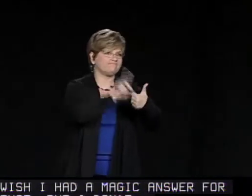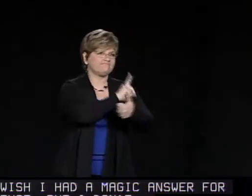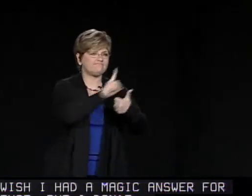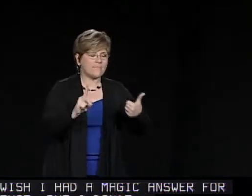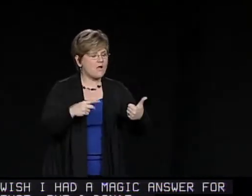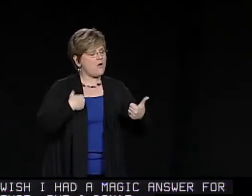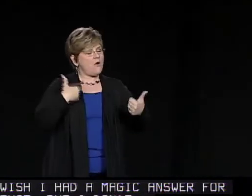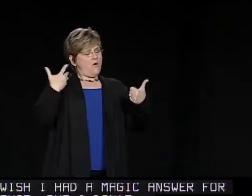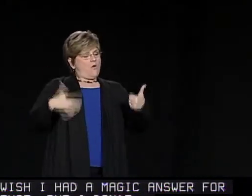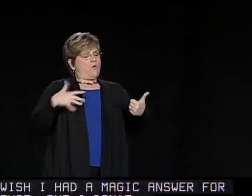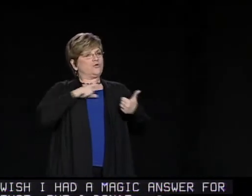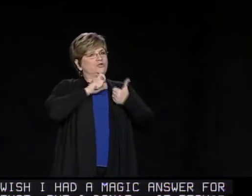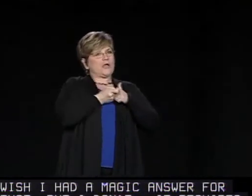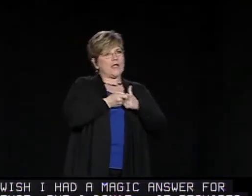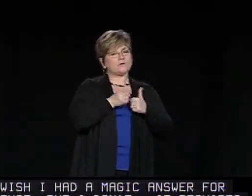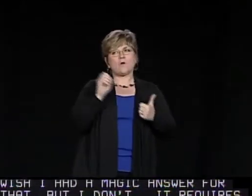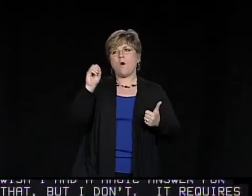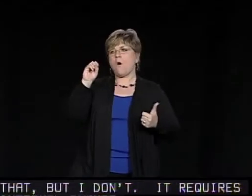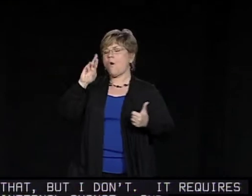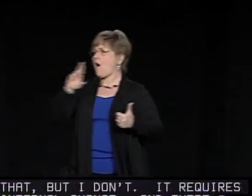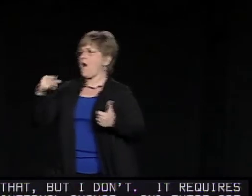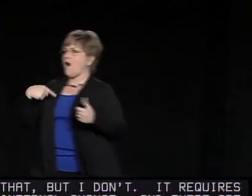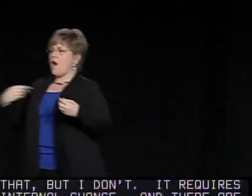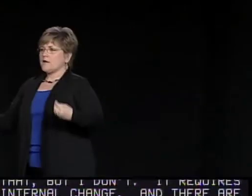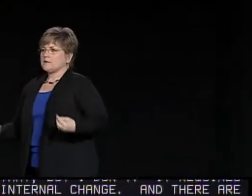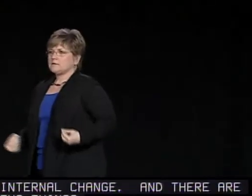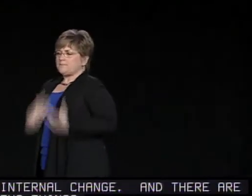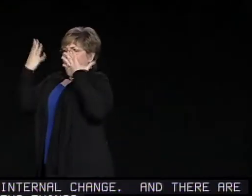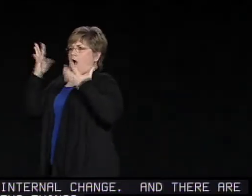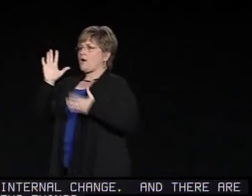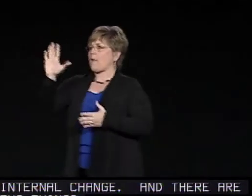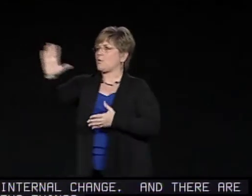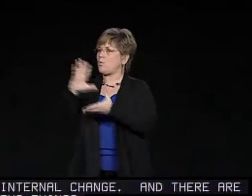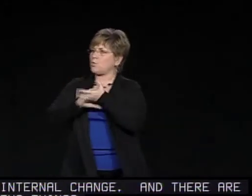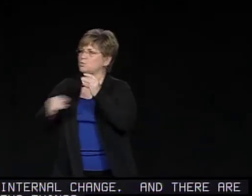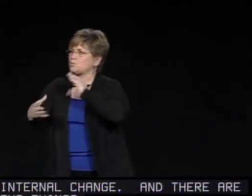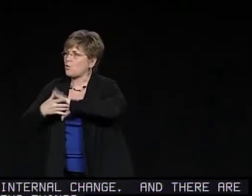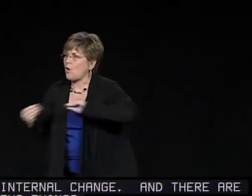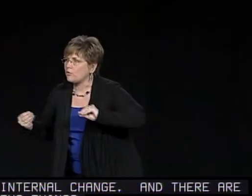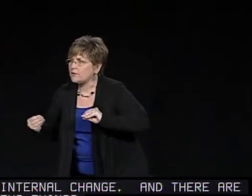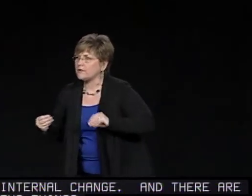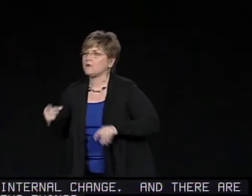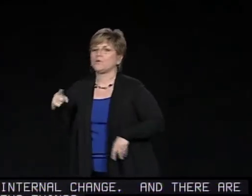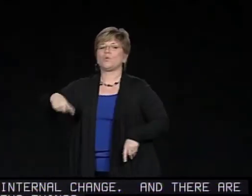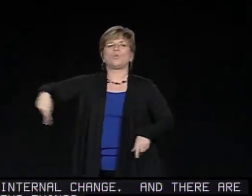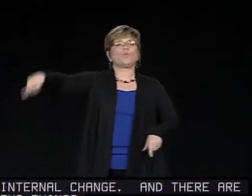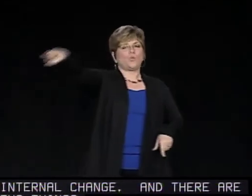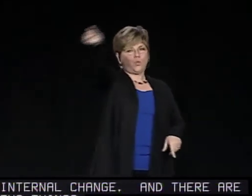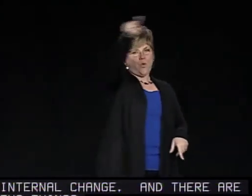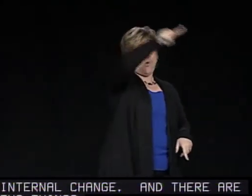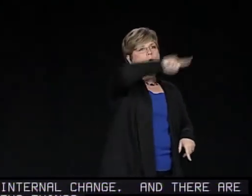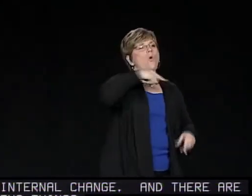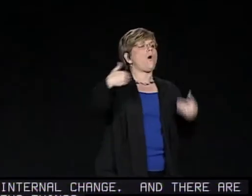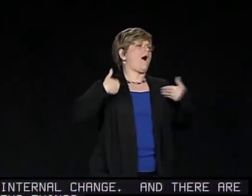And there are two things that happen that will inspire that change. One is experience.